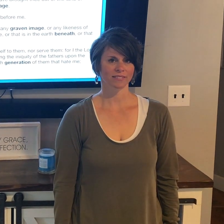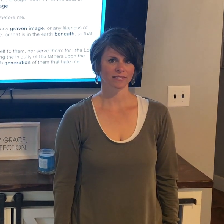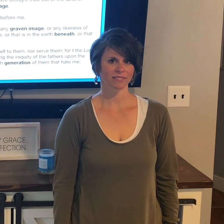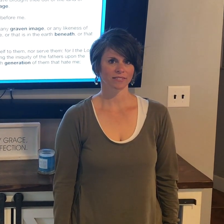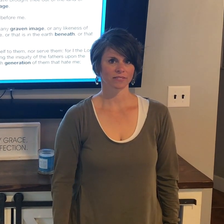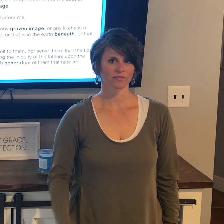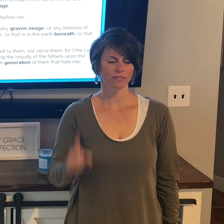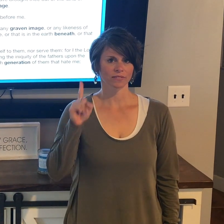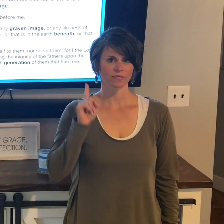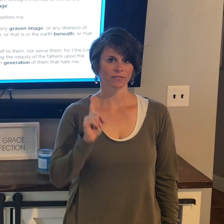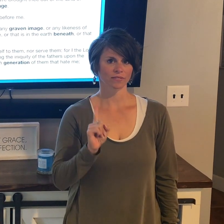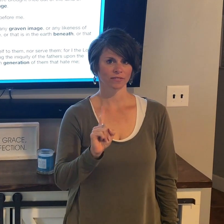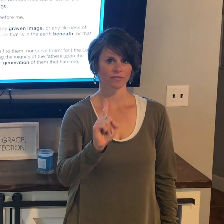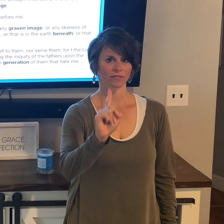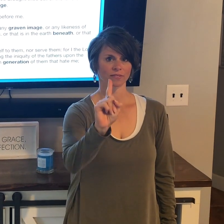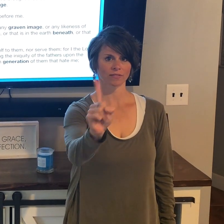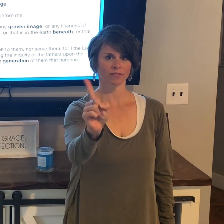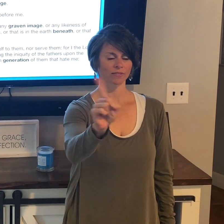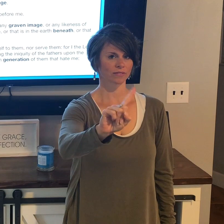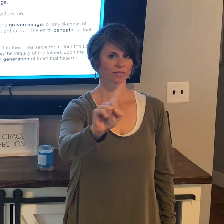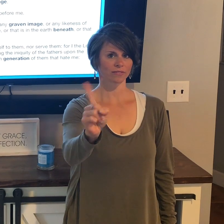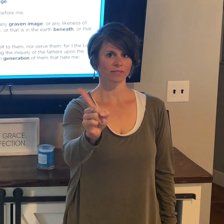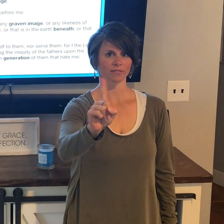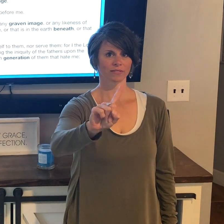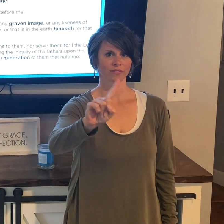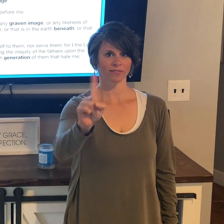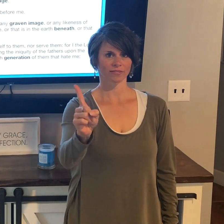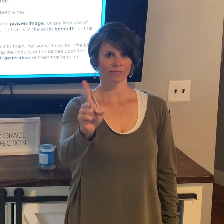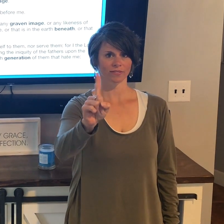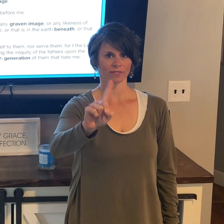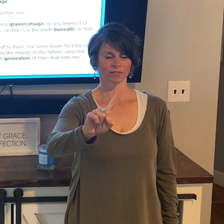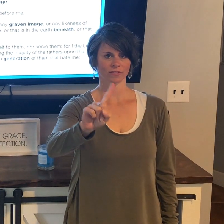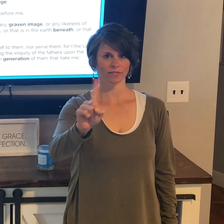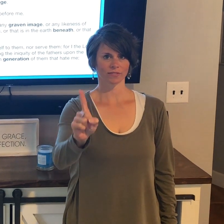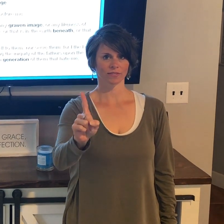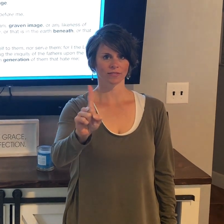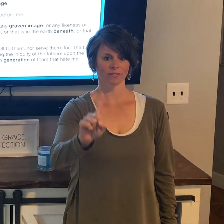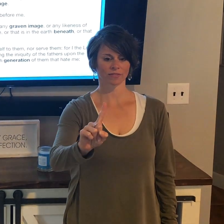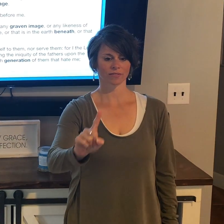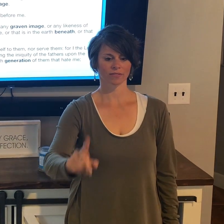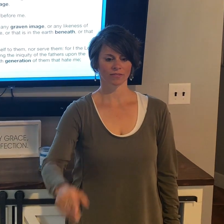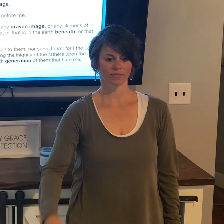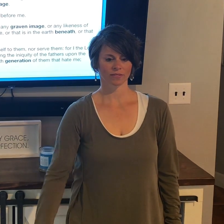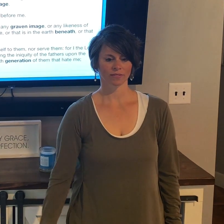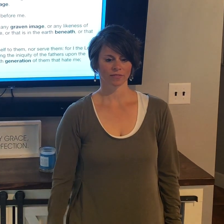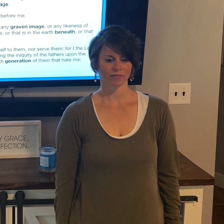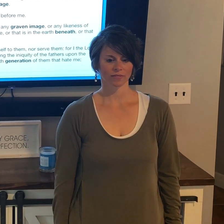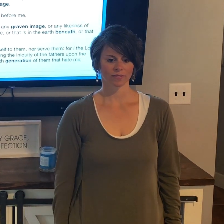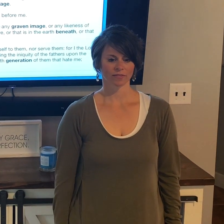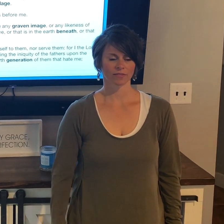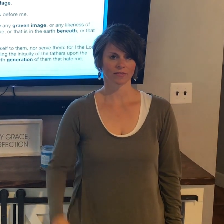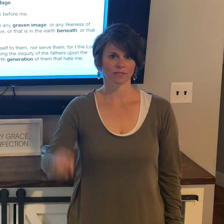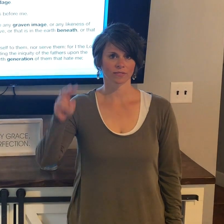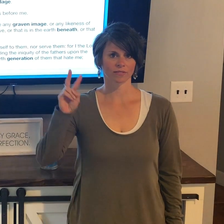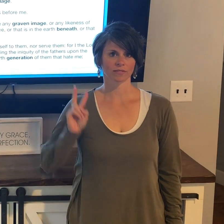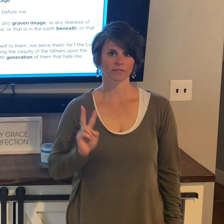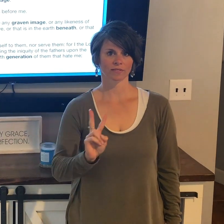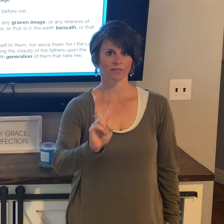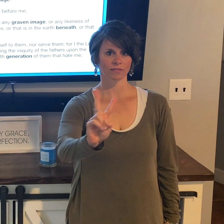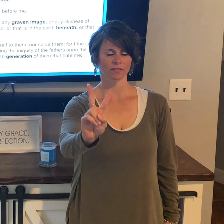Thou shalt have no other gods before me. Thou shalt not